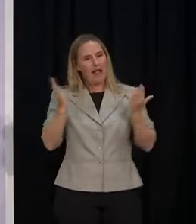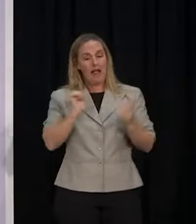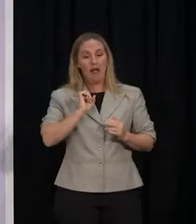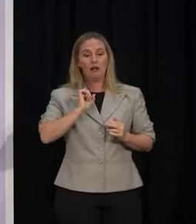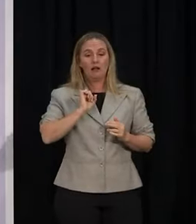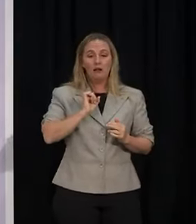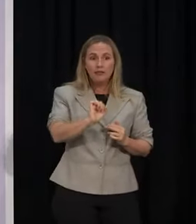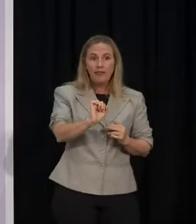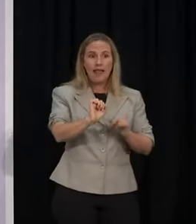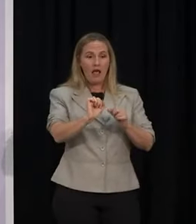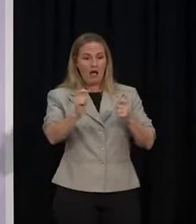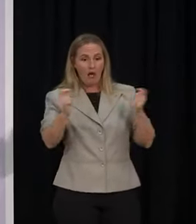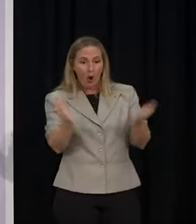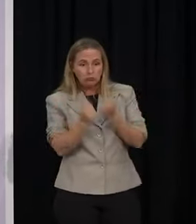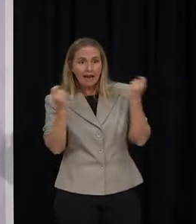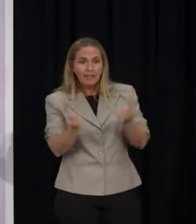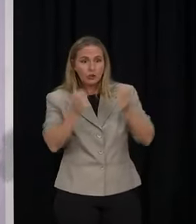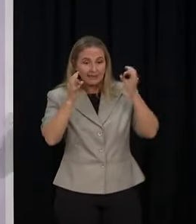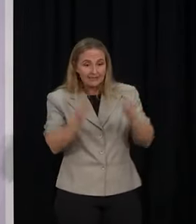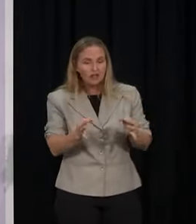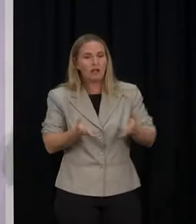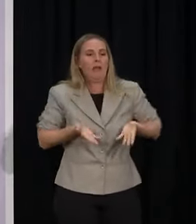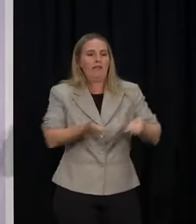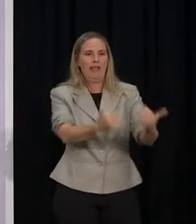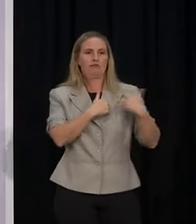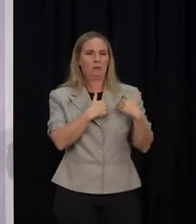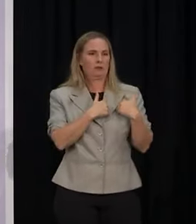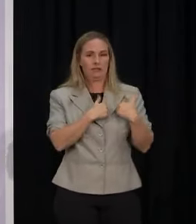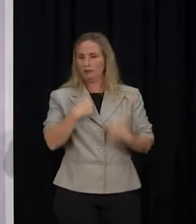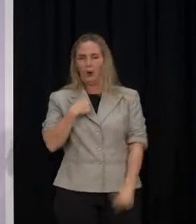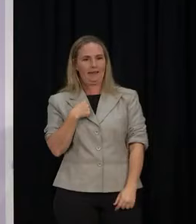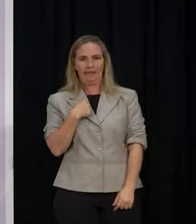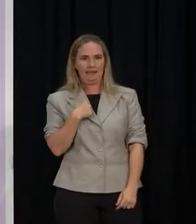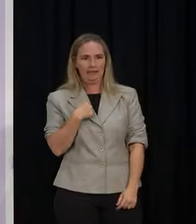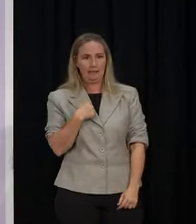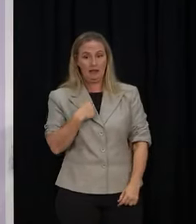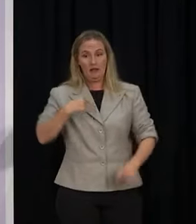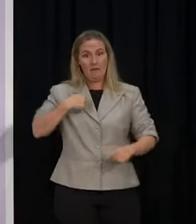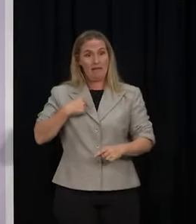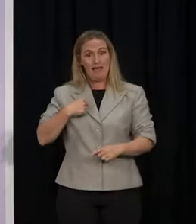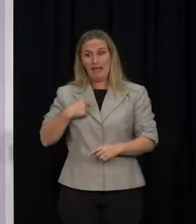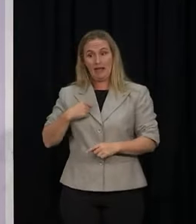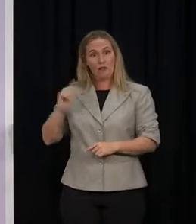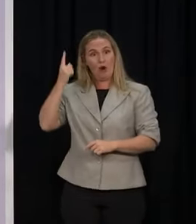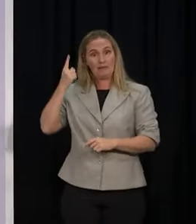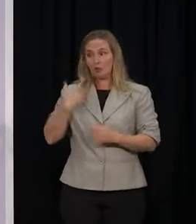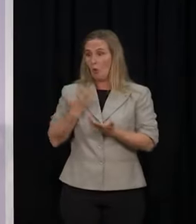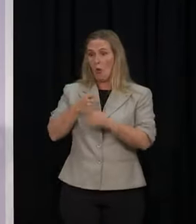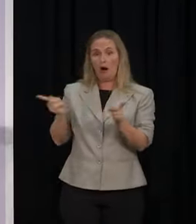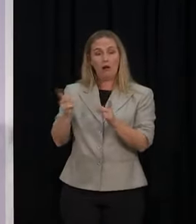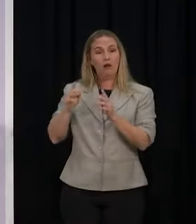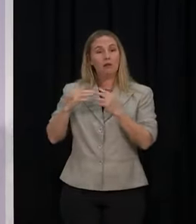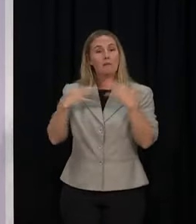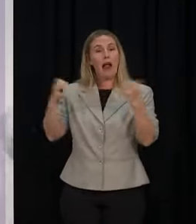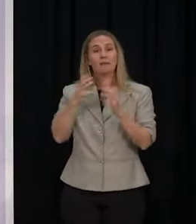be for them. You would never want a country where politicians are instructing the police on how to enforce the law.